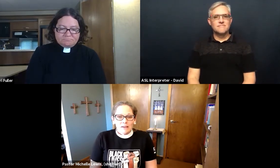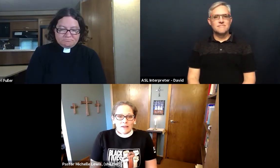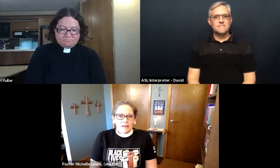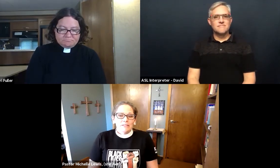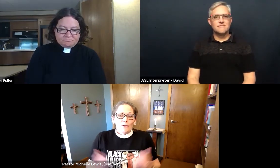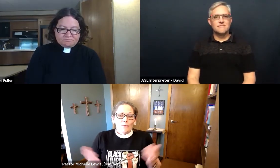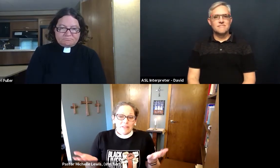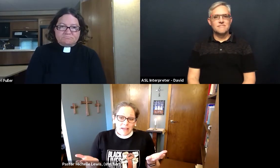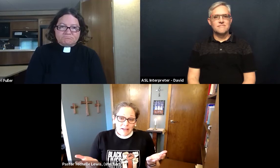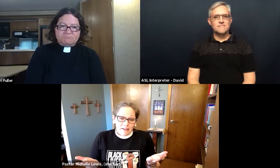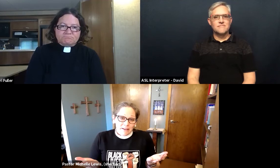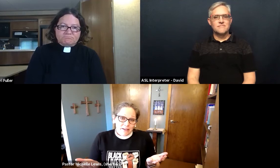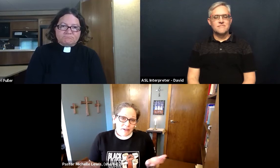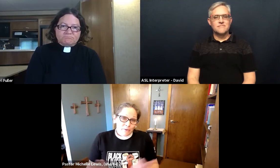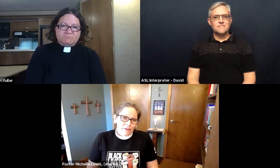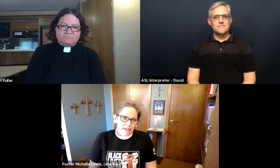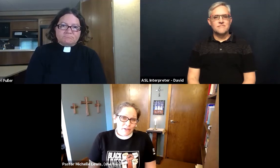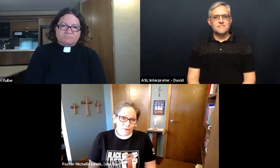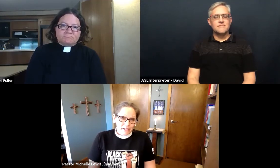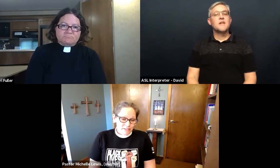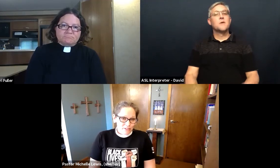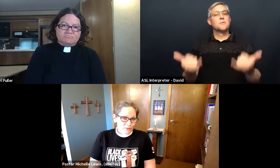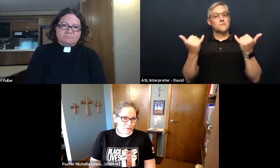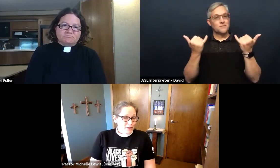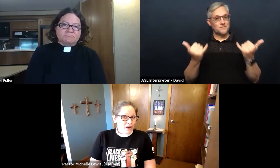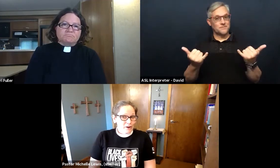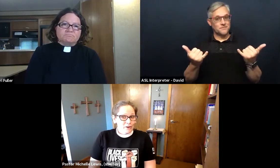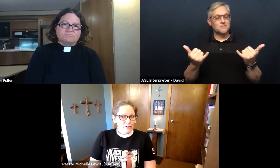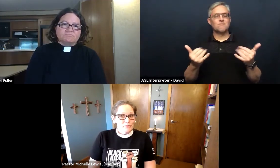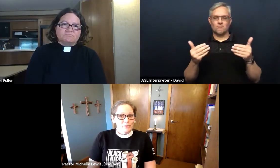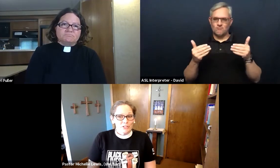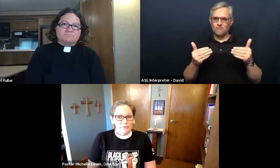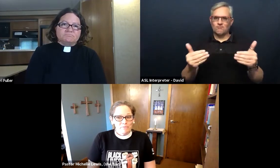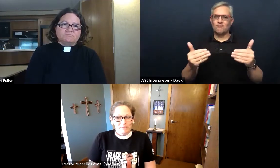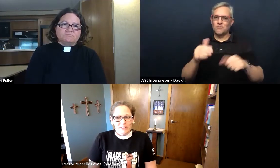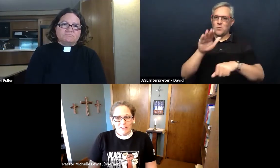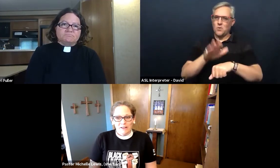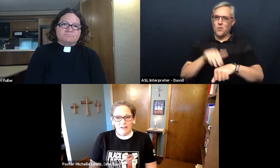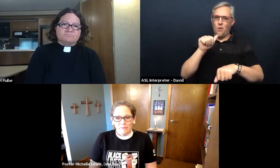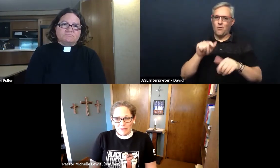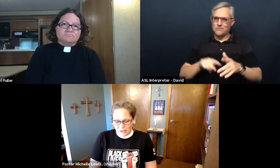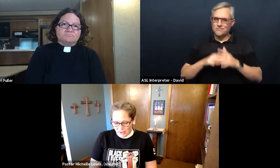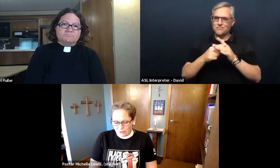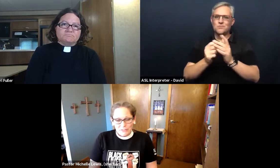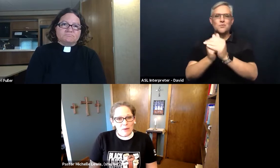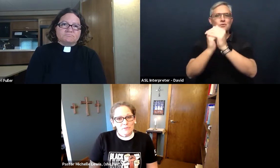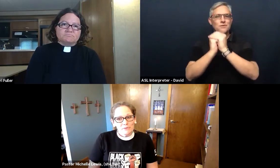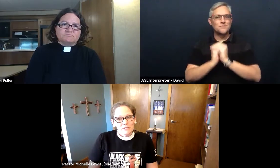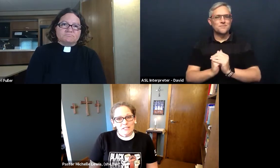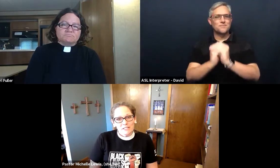So with that, we invite you into our call to worship. And there's opportunity to